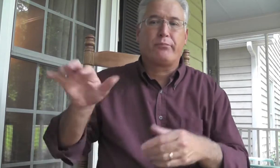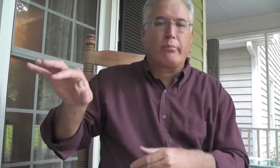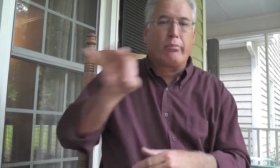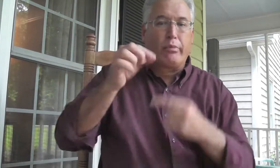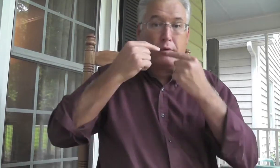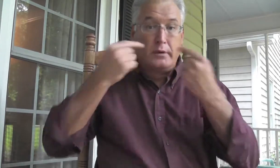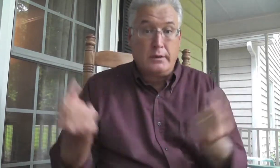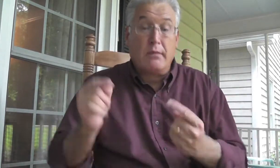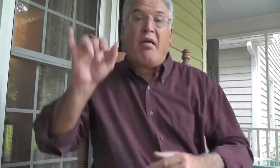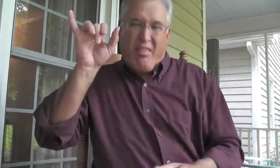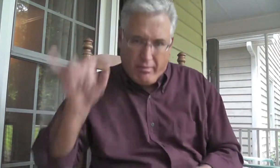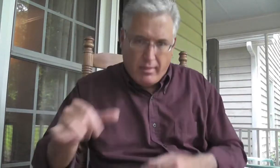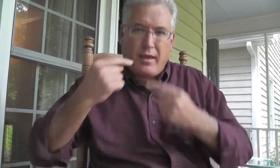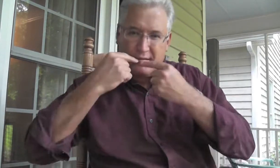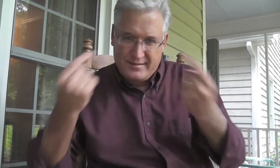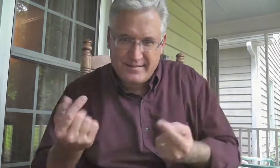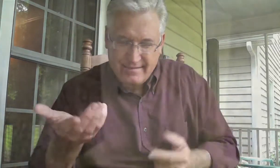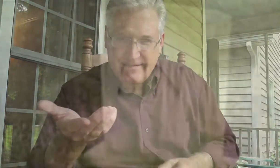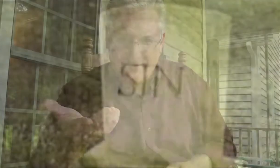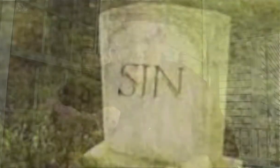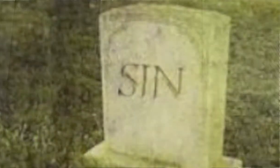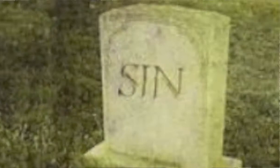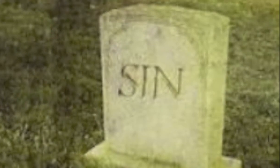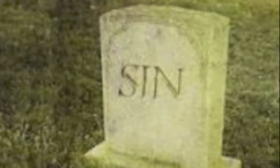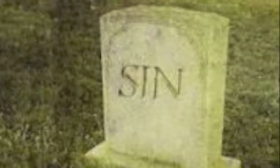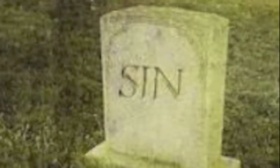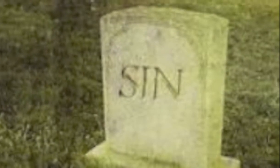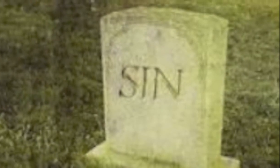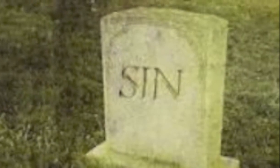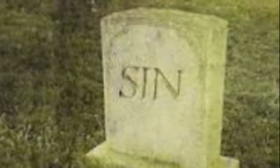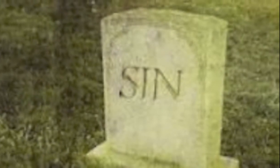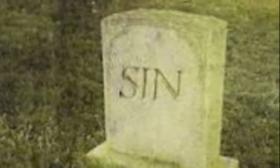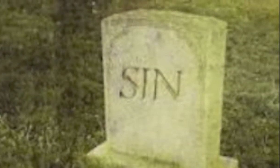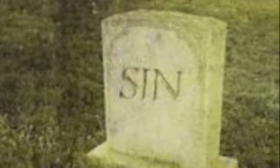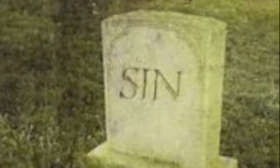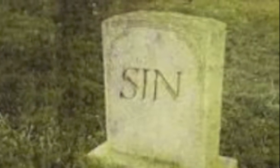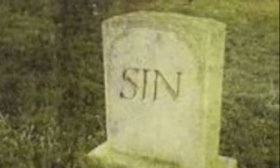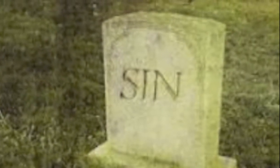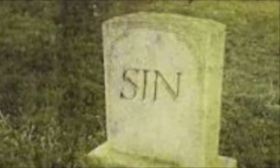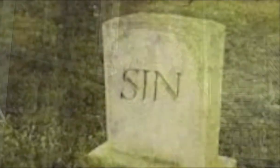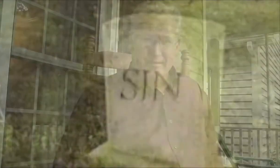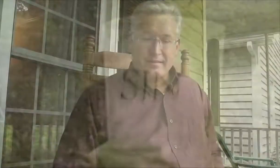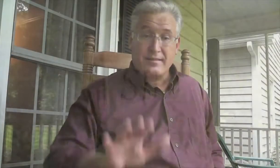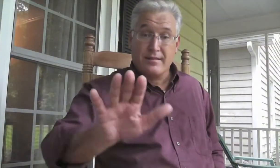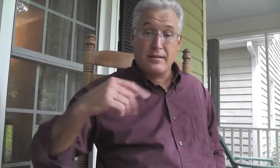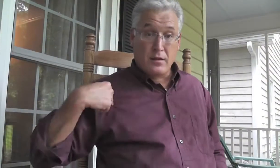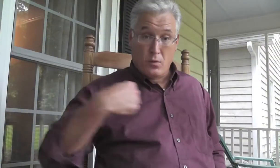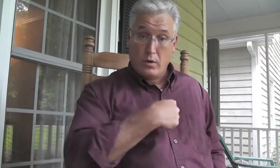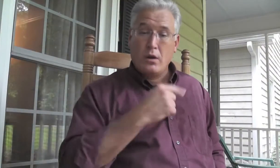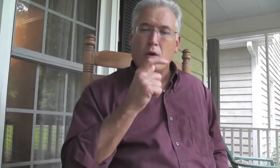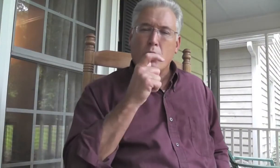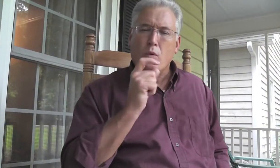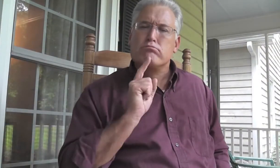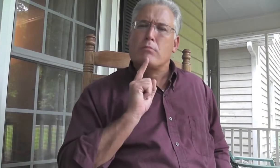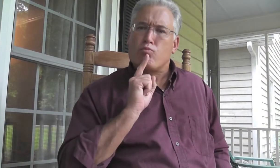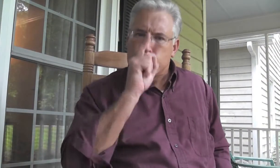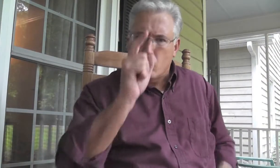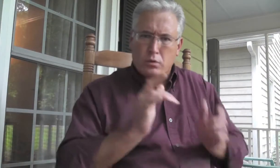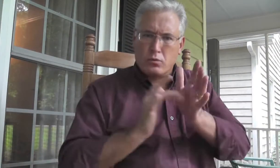But now, when we say we choose to sin, that's different. That is sin. We have not